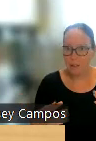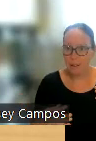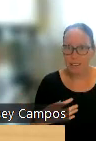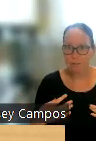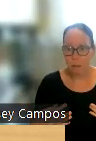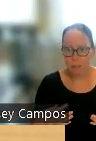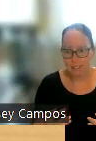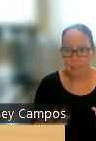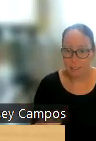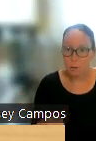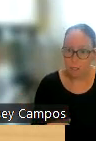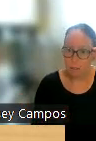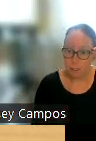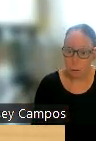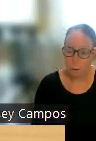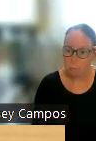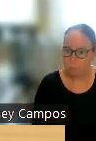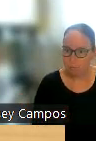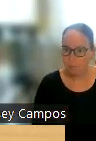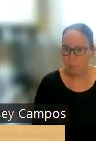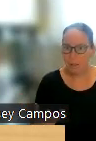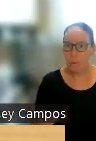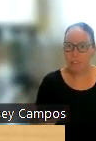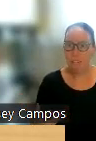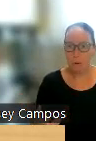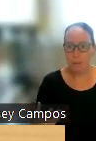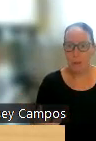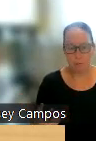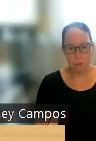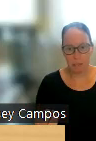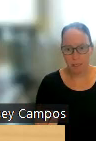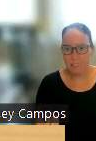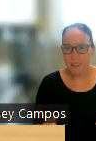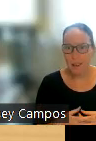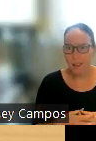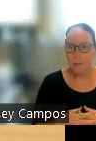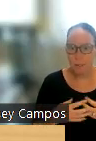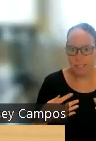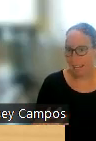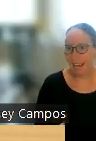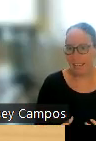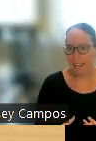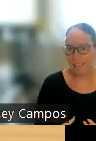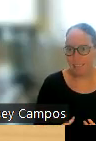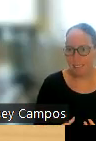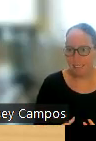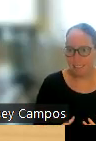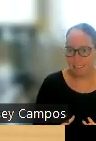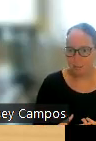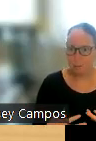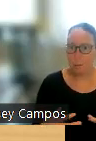words together and start forming sentences, which is really cool. So even if you only know a few signs, you really can